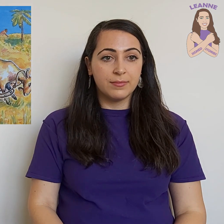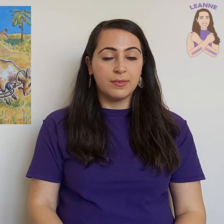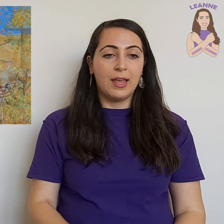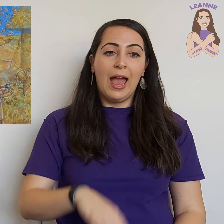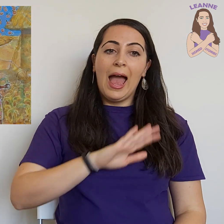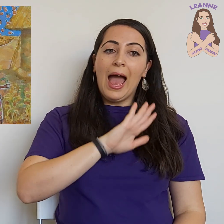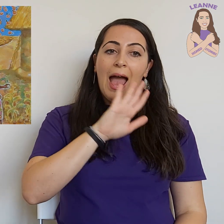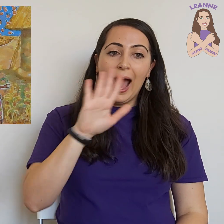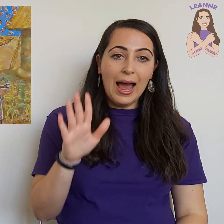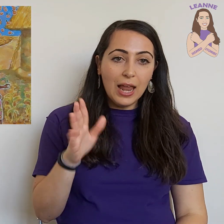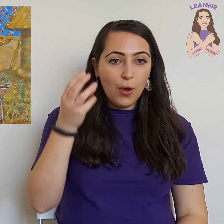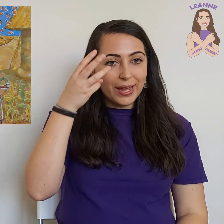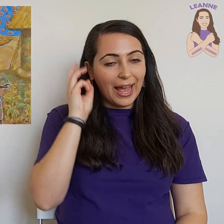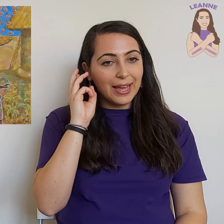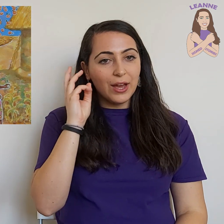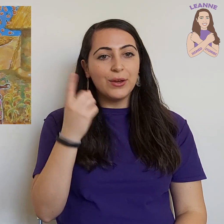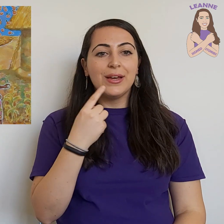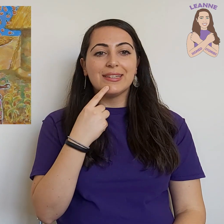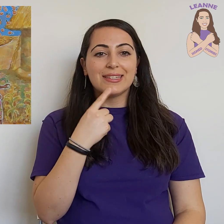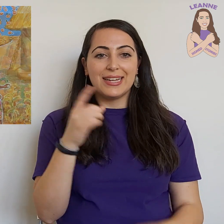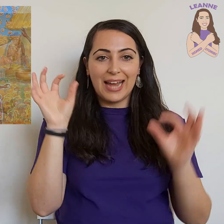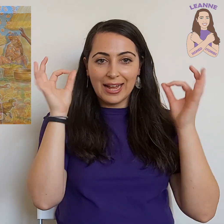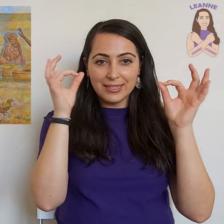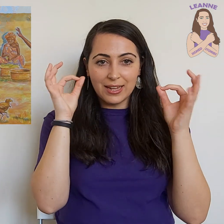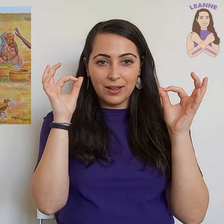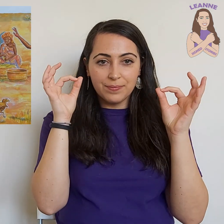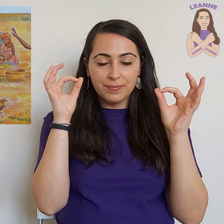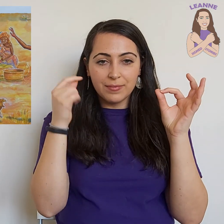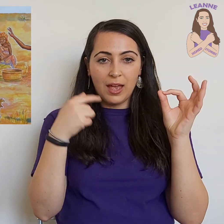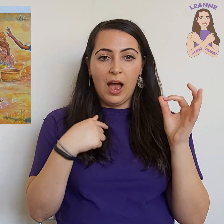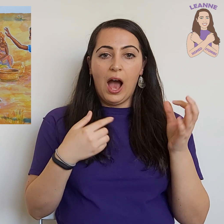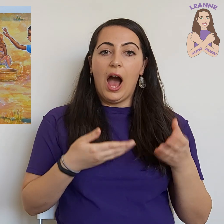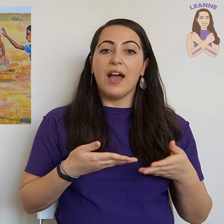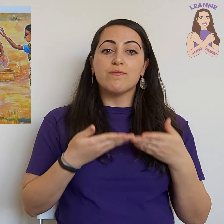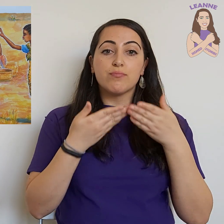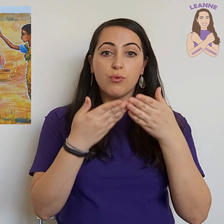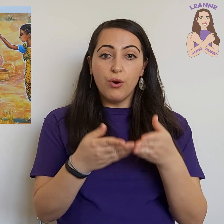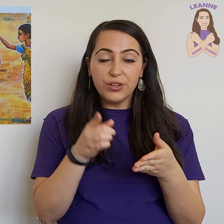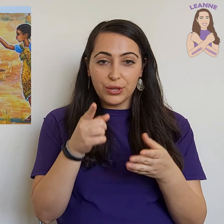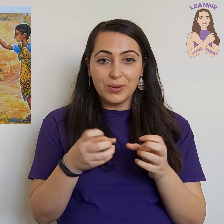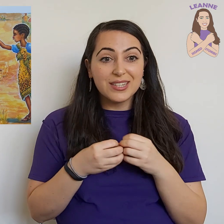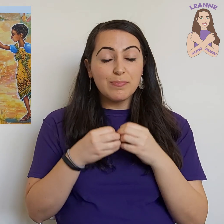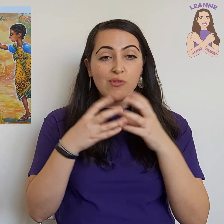Hello, Achao, said Handa. I've brought you a surprise.